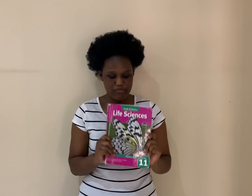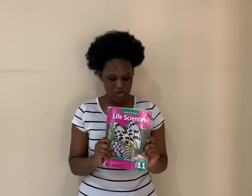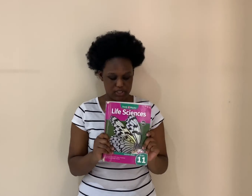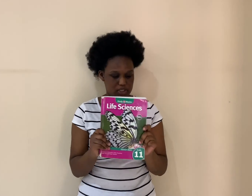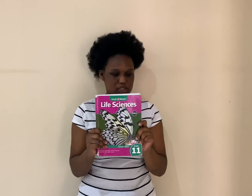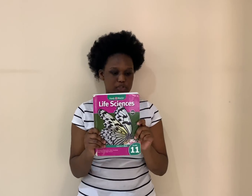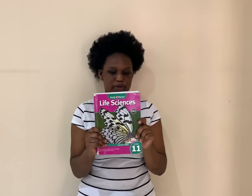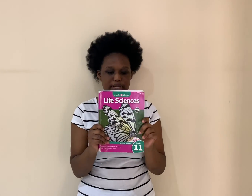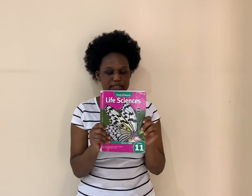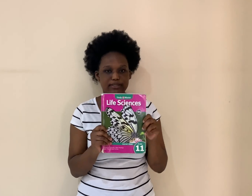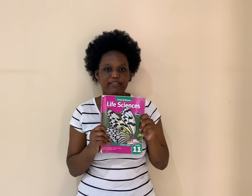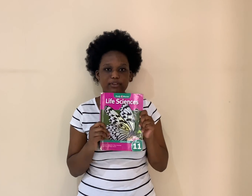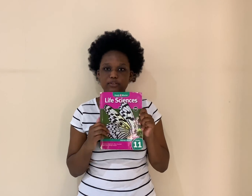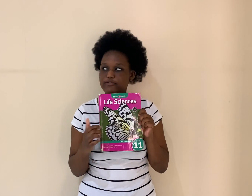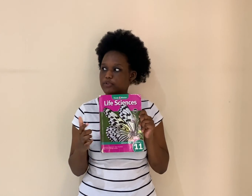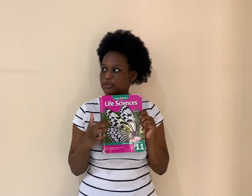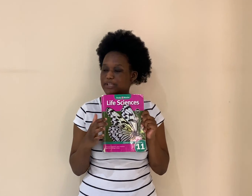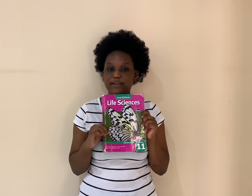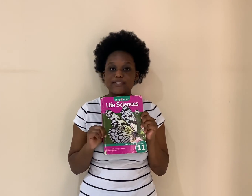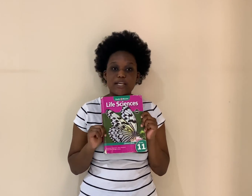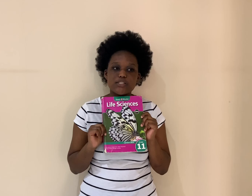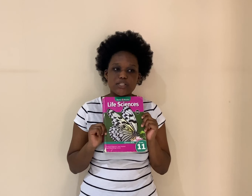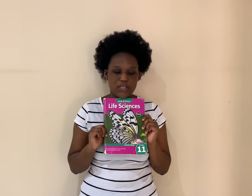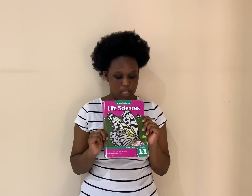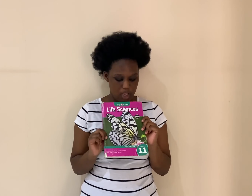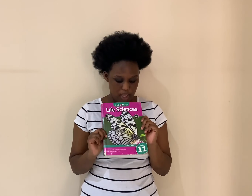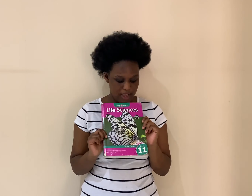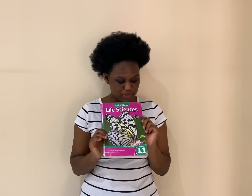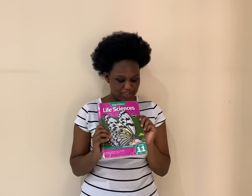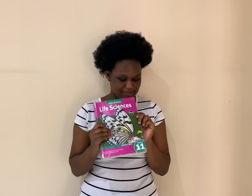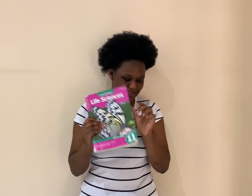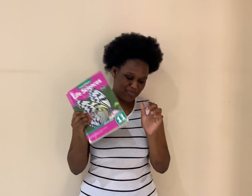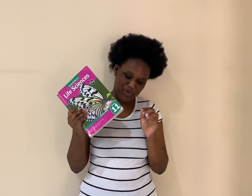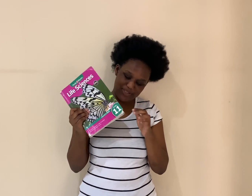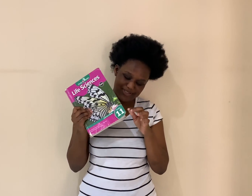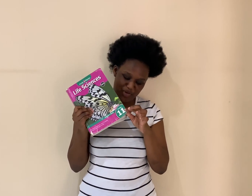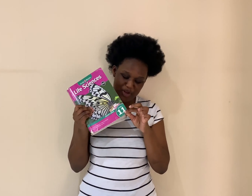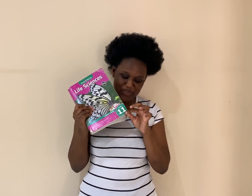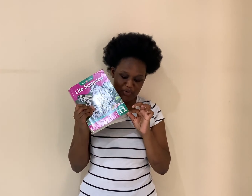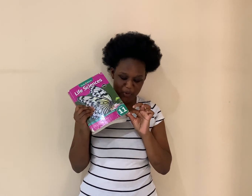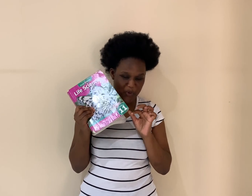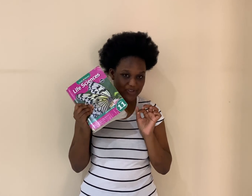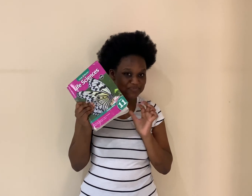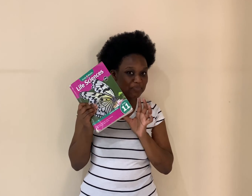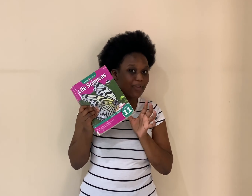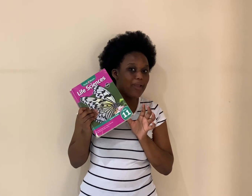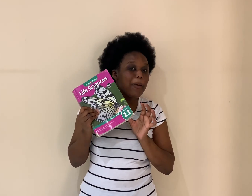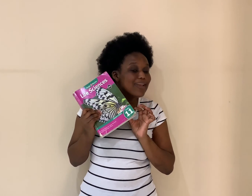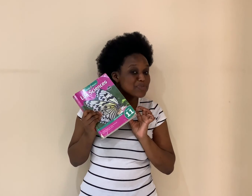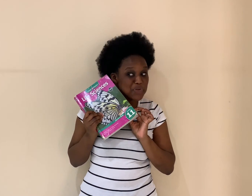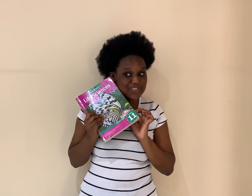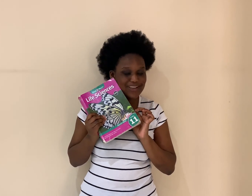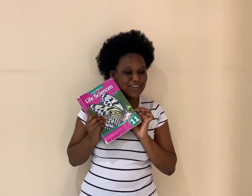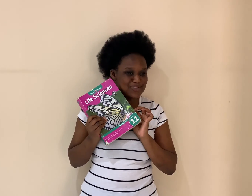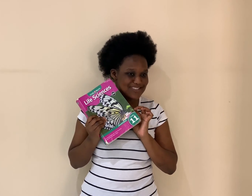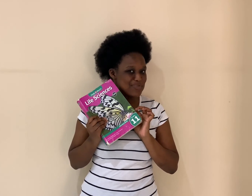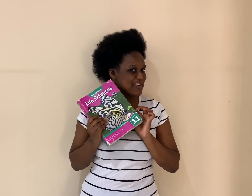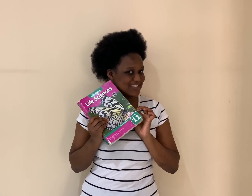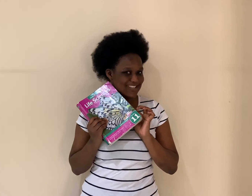Master, Grade 11 for Life Sciences. As you can see, the book is going through it all. Because I used it when I was still